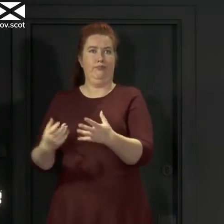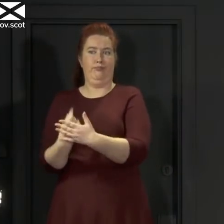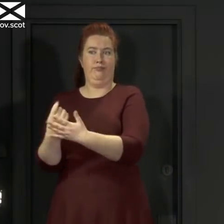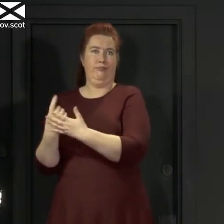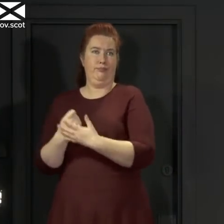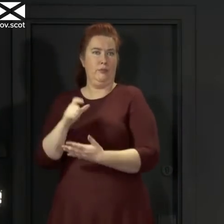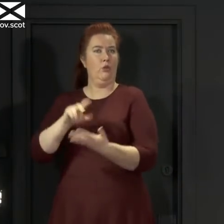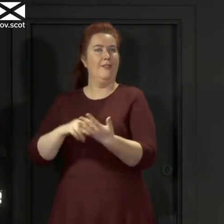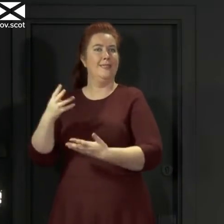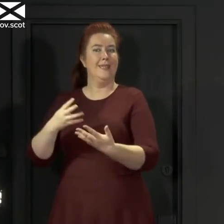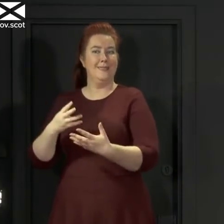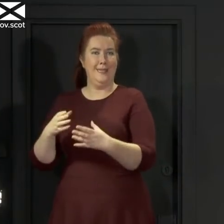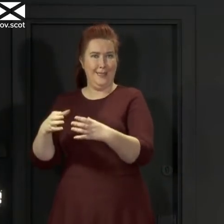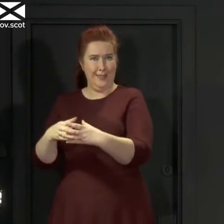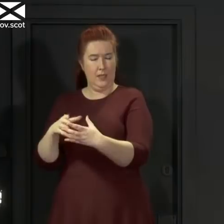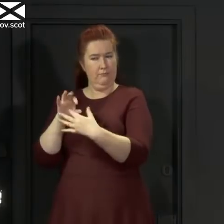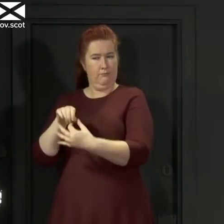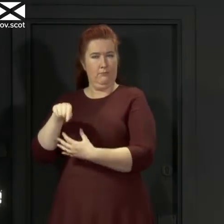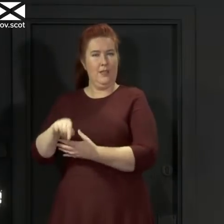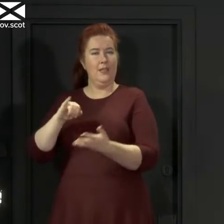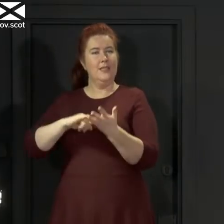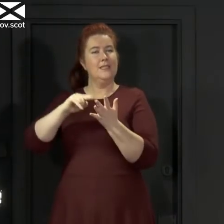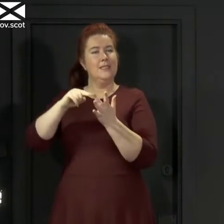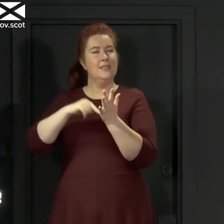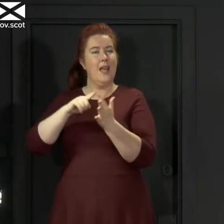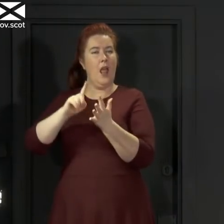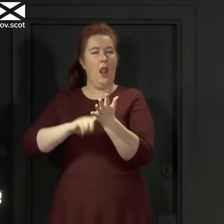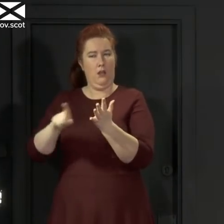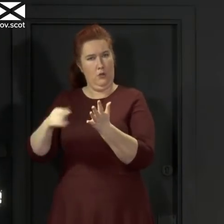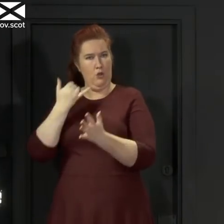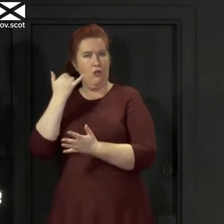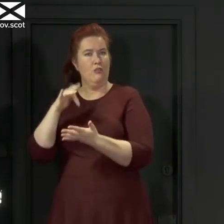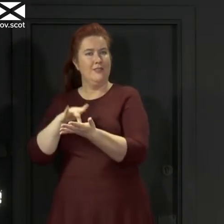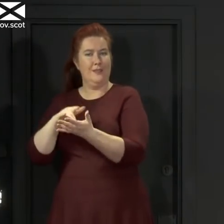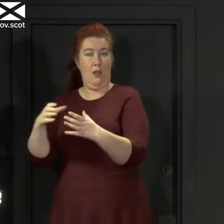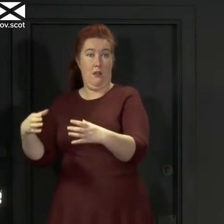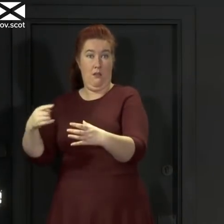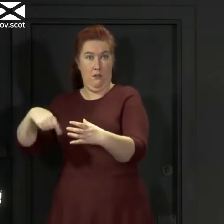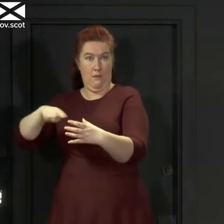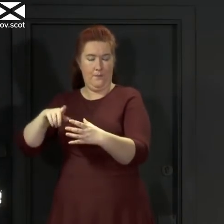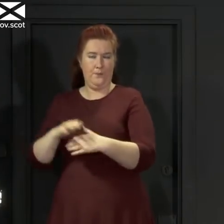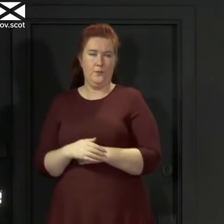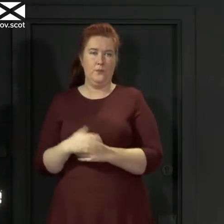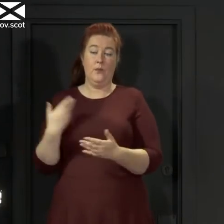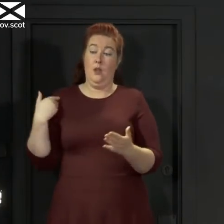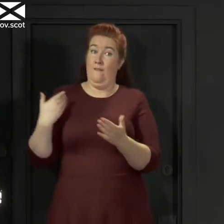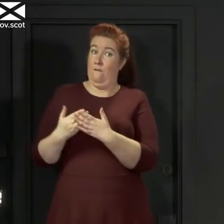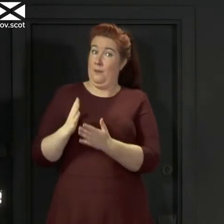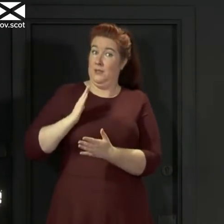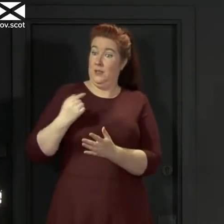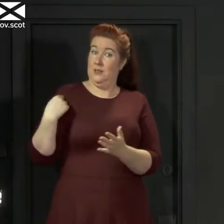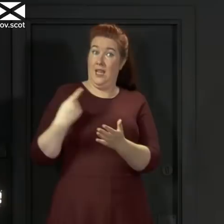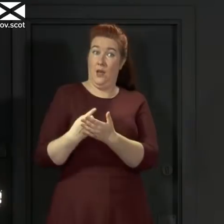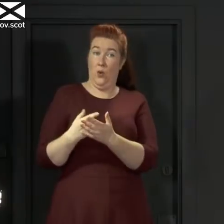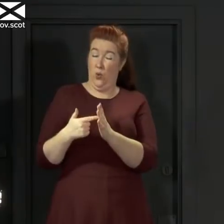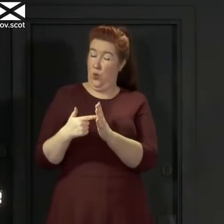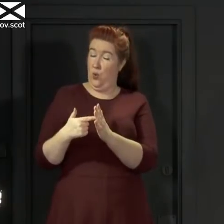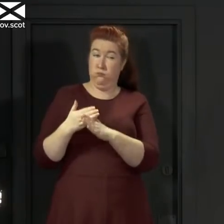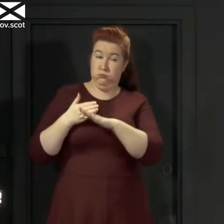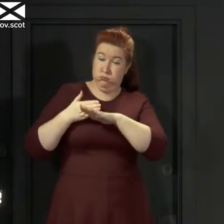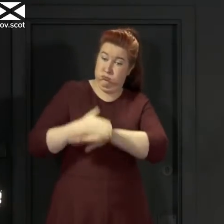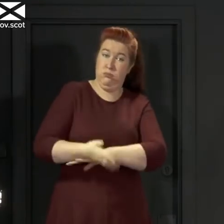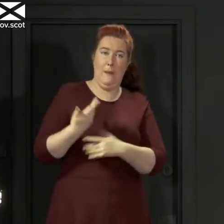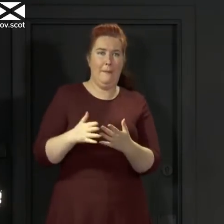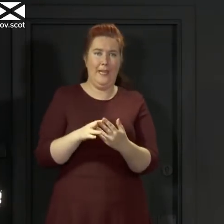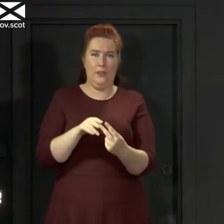based around the CTL call centre. Since Saturdays and Sunday, an intensive contact tracing operation